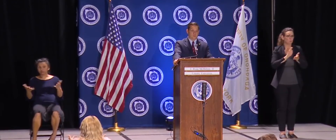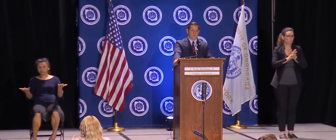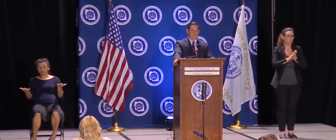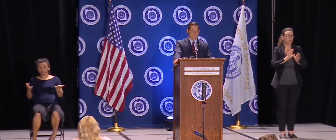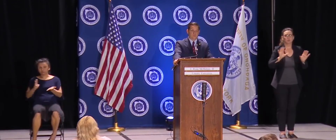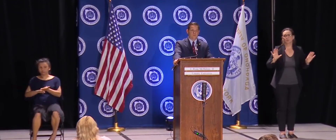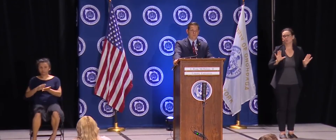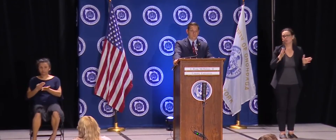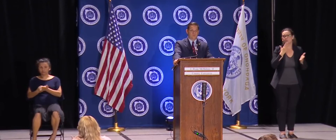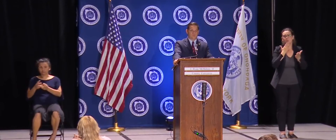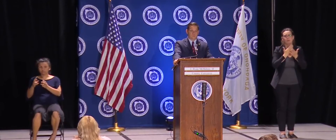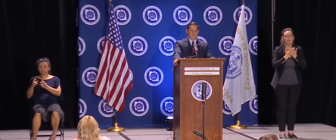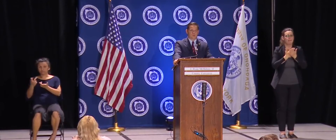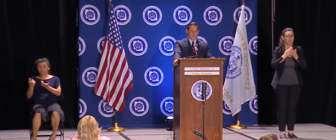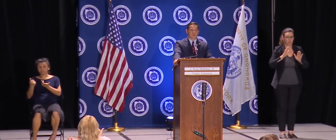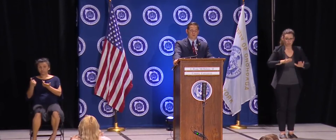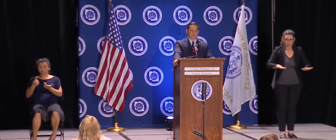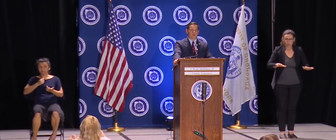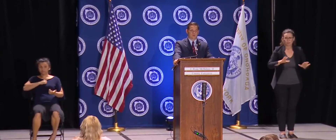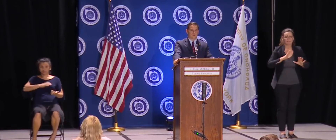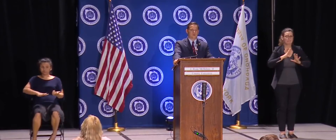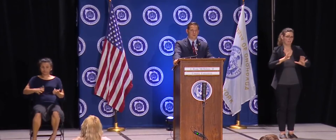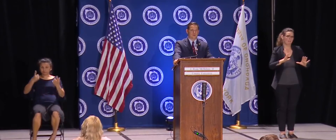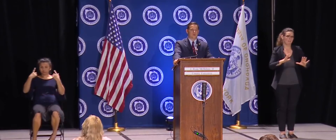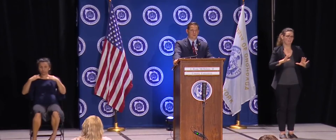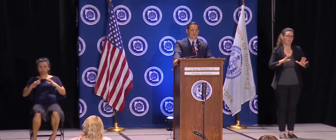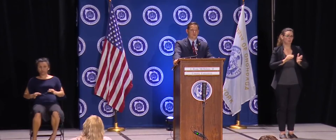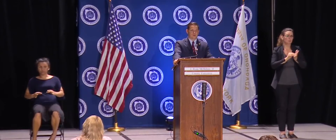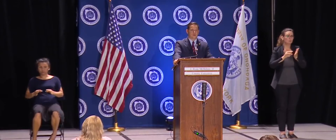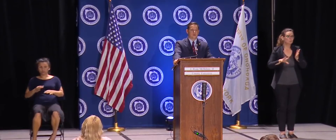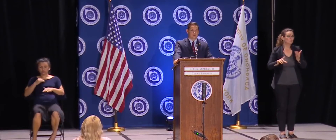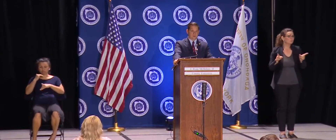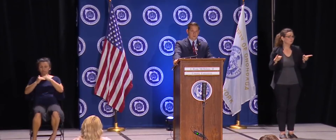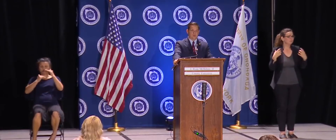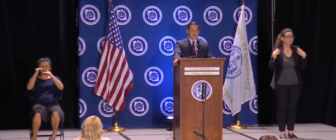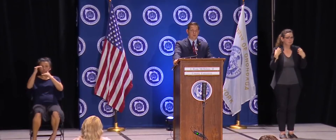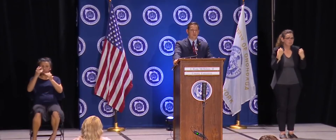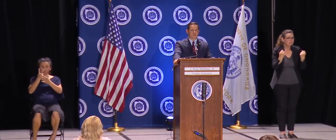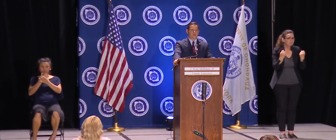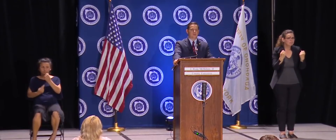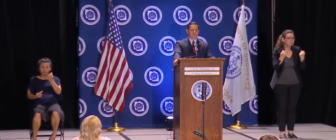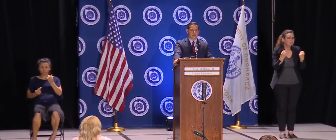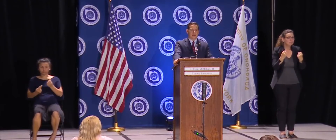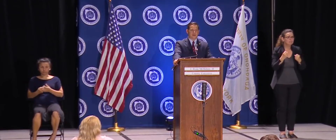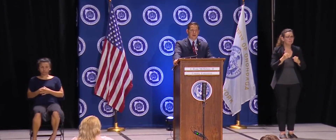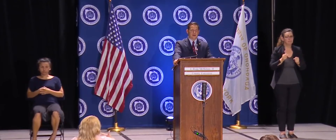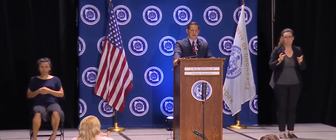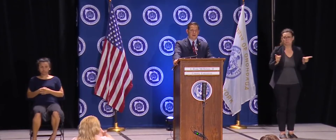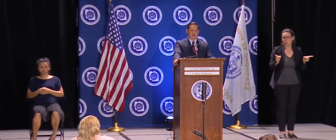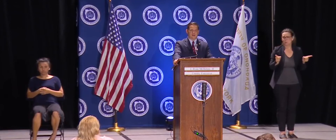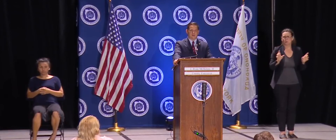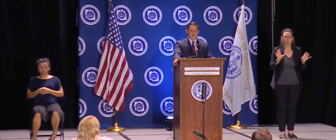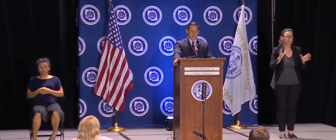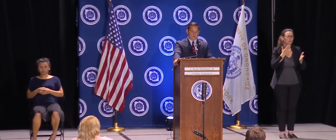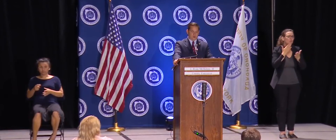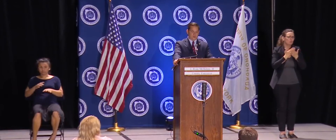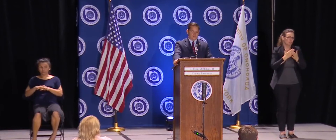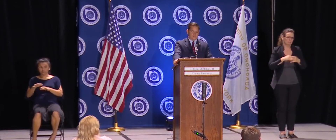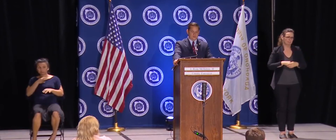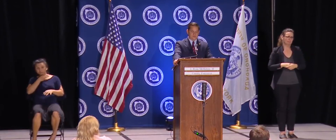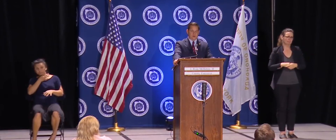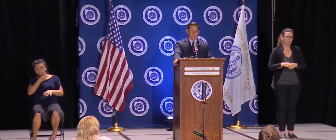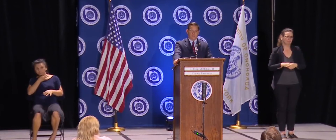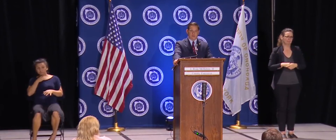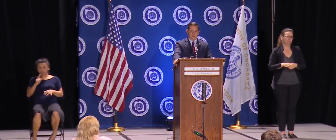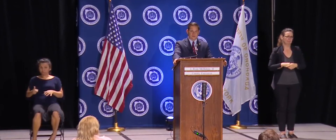comfortable. Meaning that the people who were in immediate exposure have been contacted or aware of what next steps they need? Yeah, I think overall